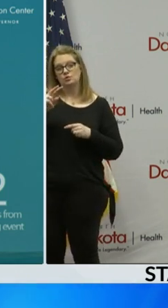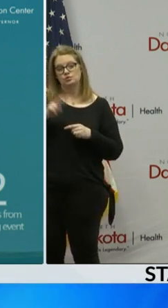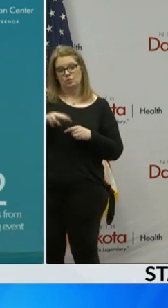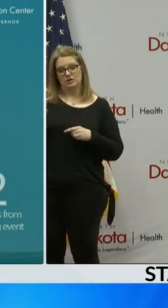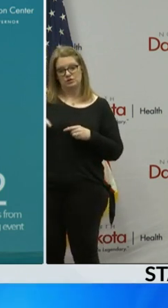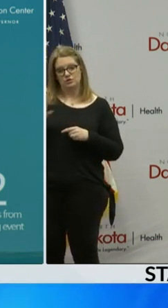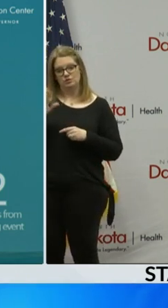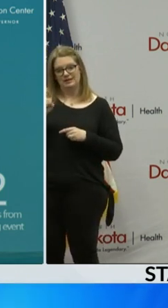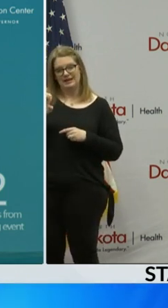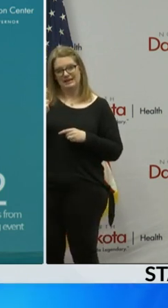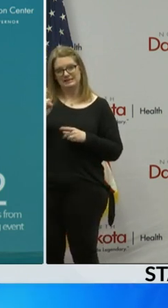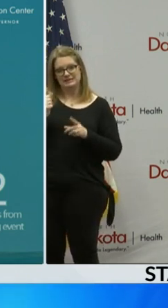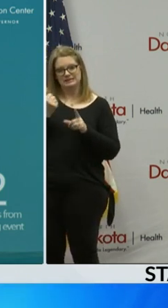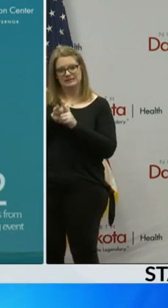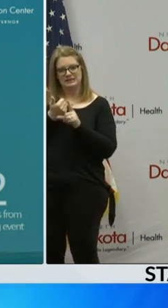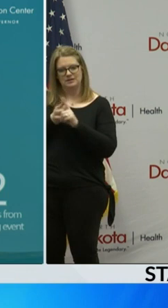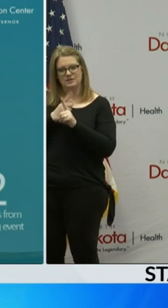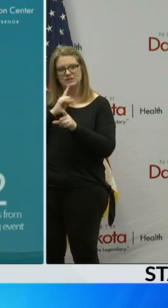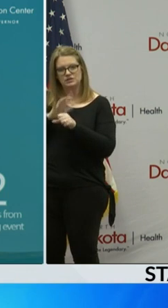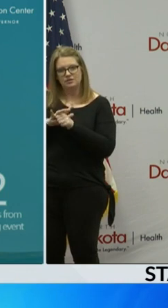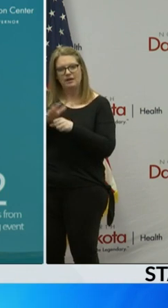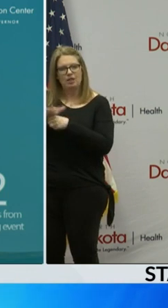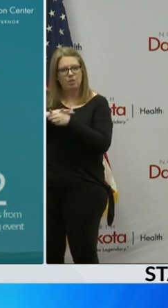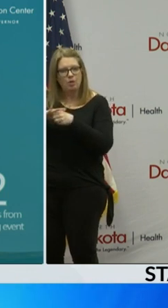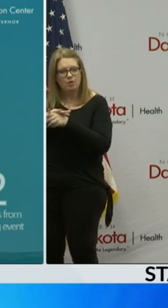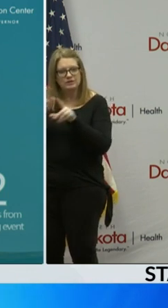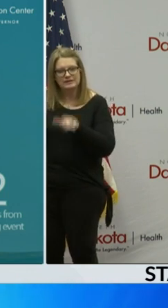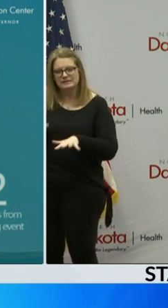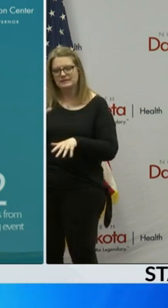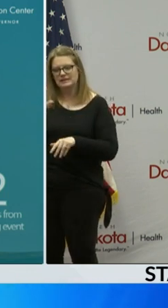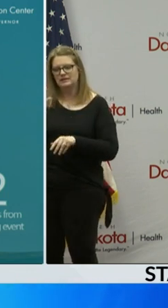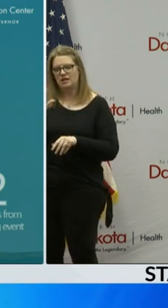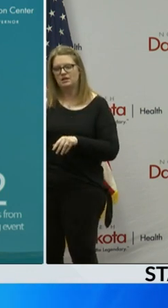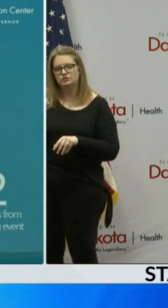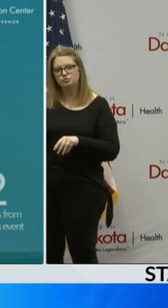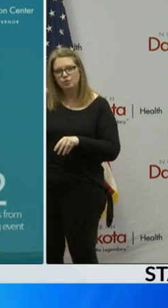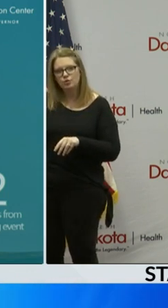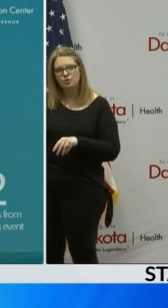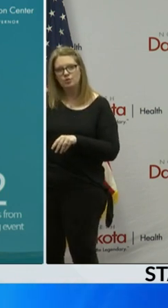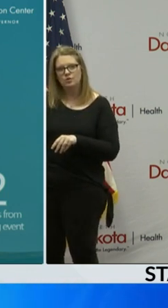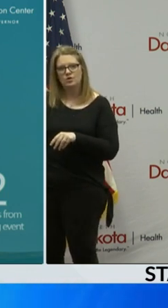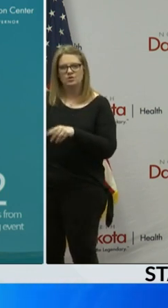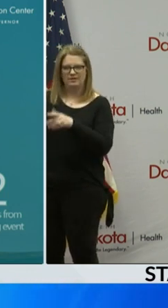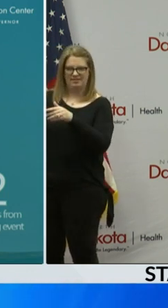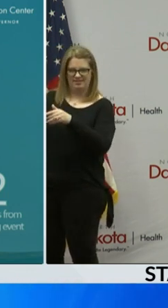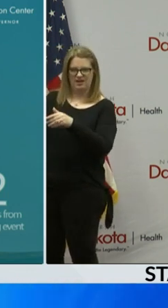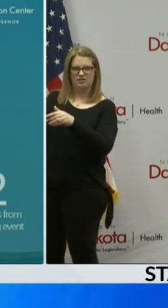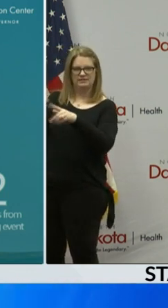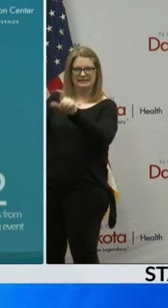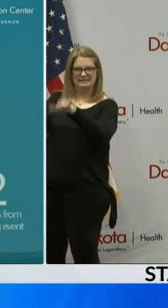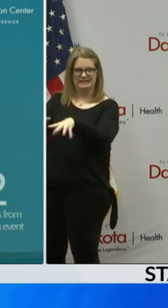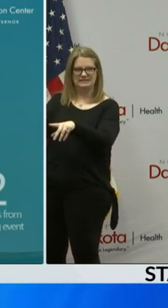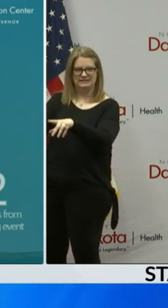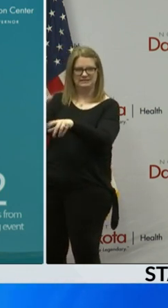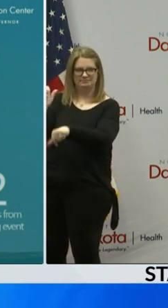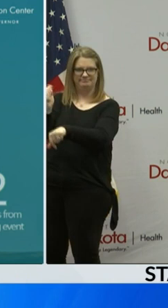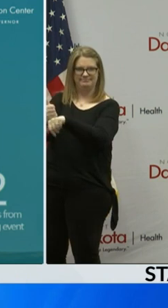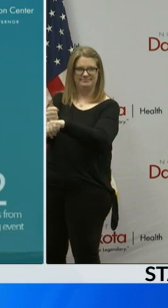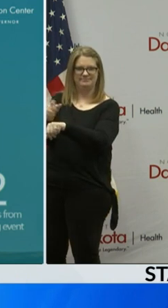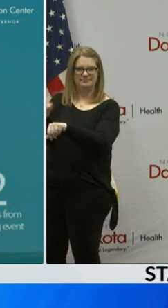confirmed either by local testing at all true with the on-premise testing that is now being deployed